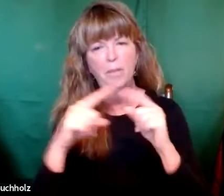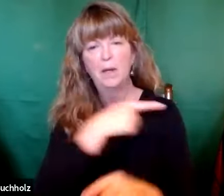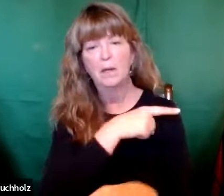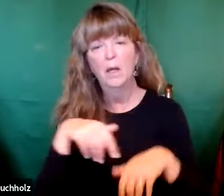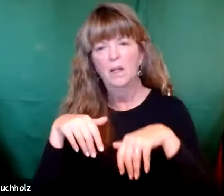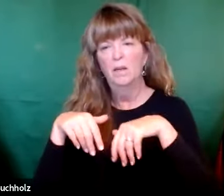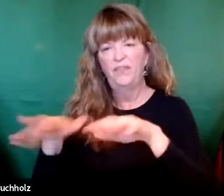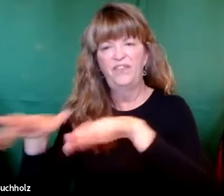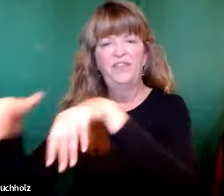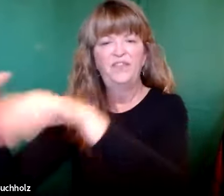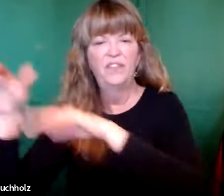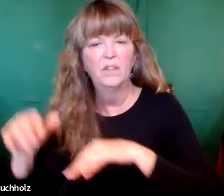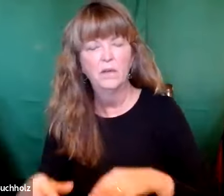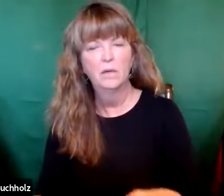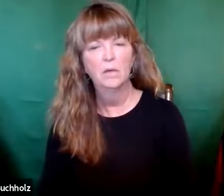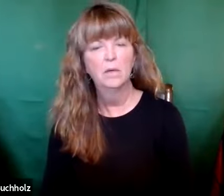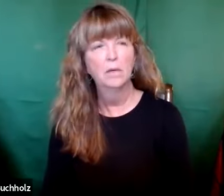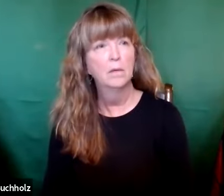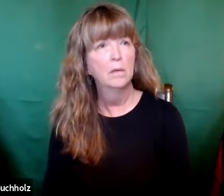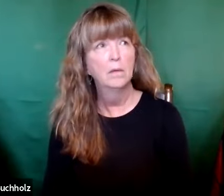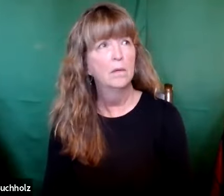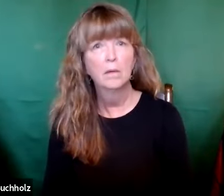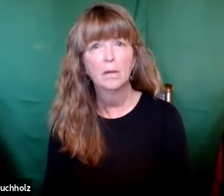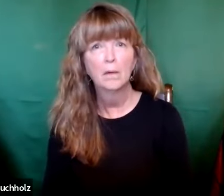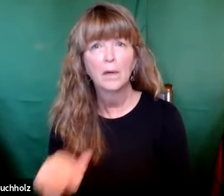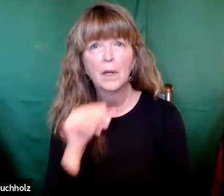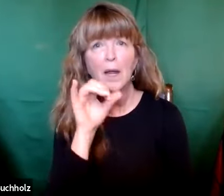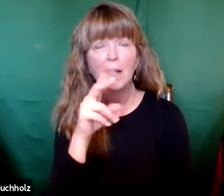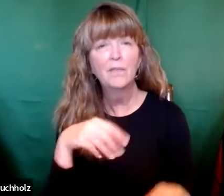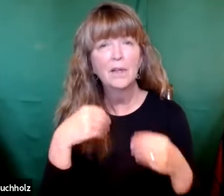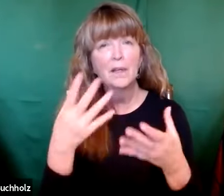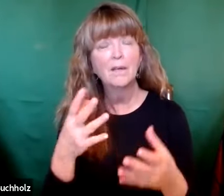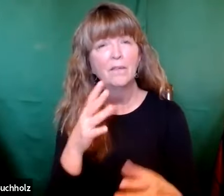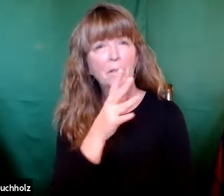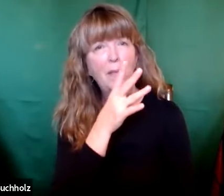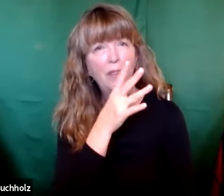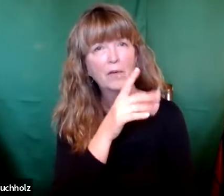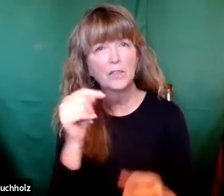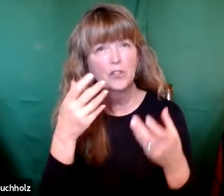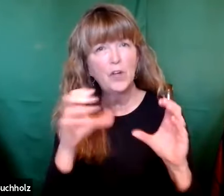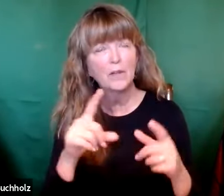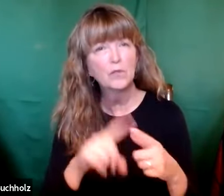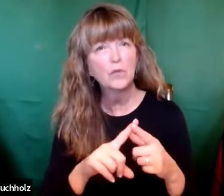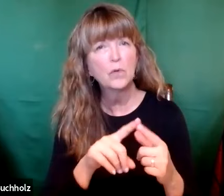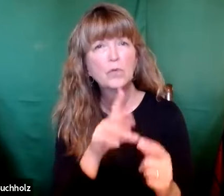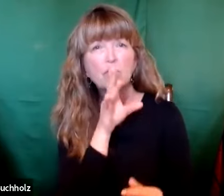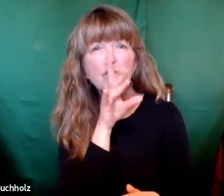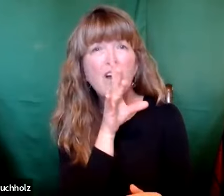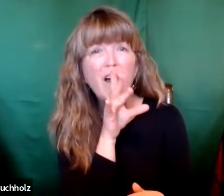so Elizabeth tried to speak up, but they discounted her. They didn't even